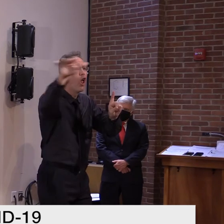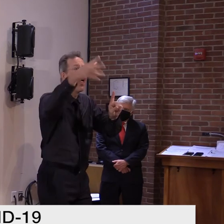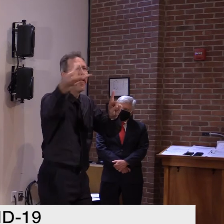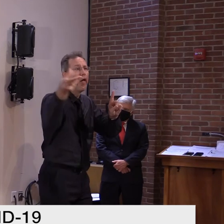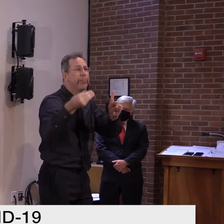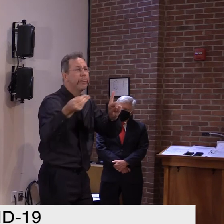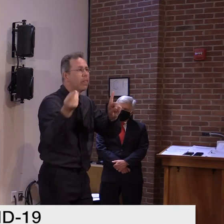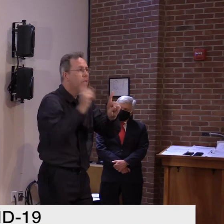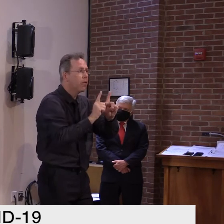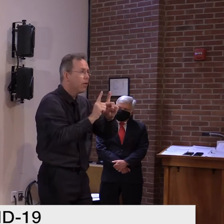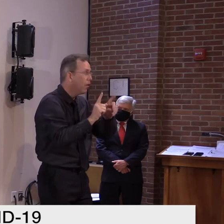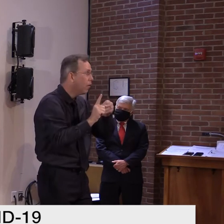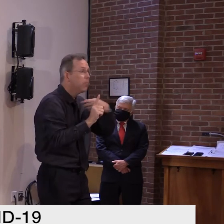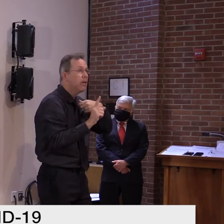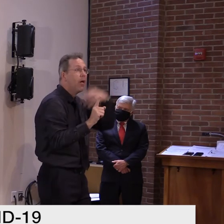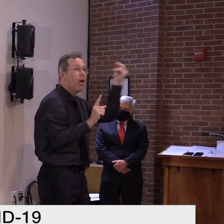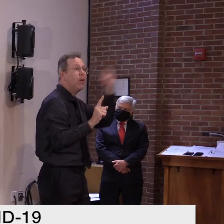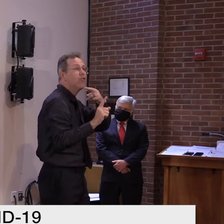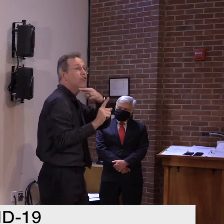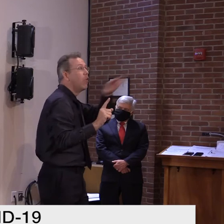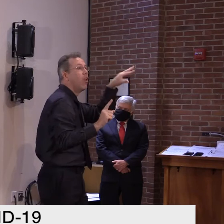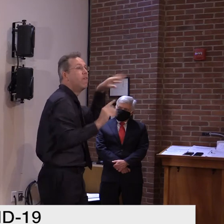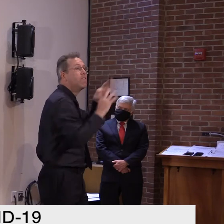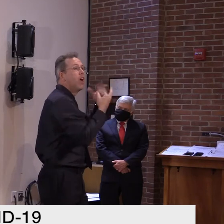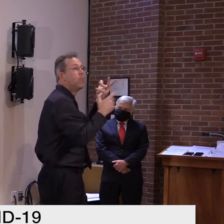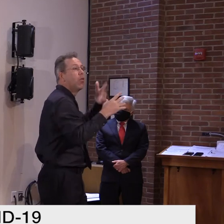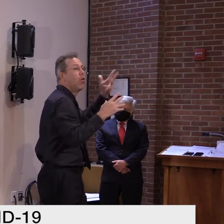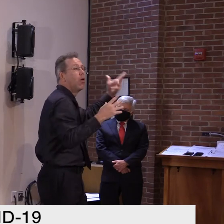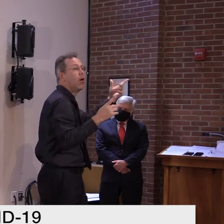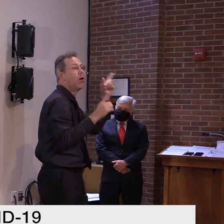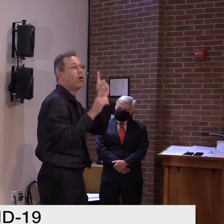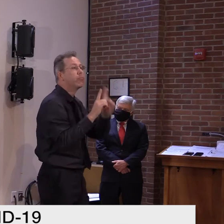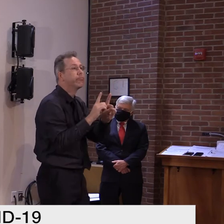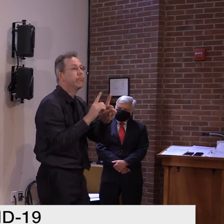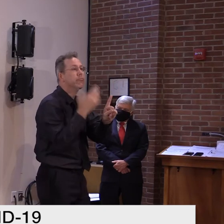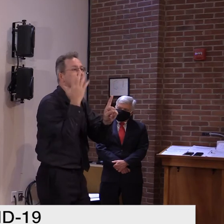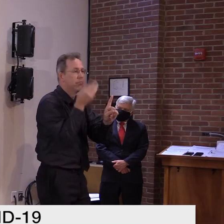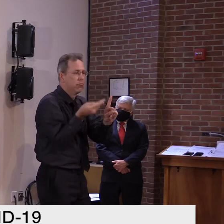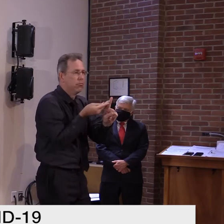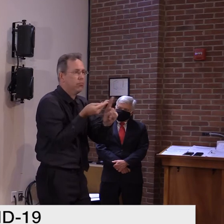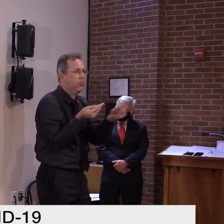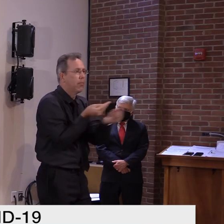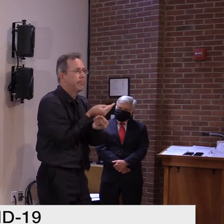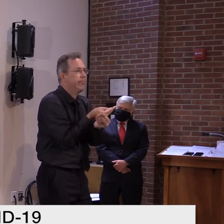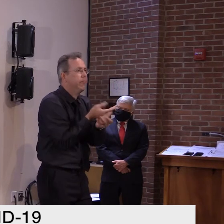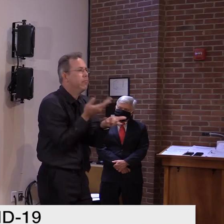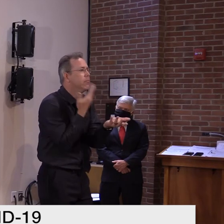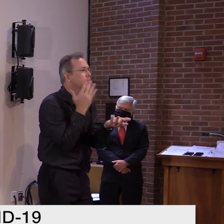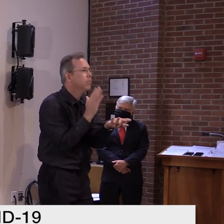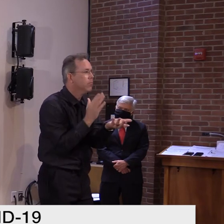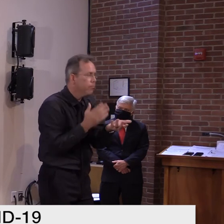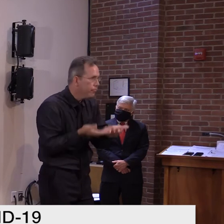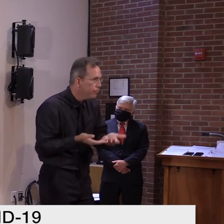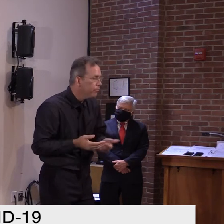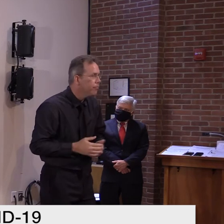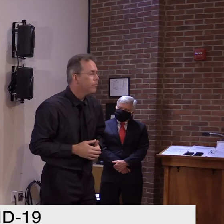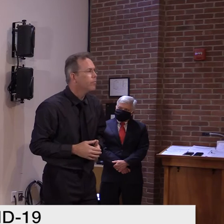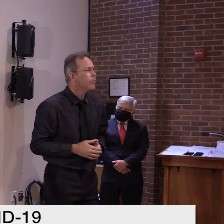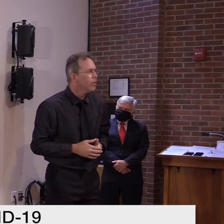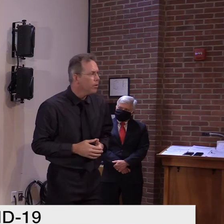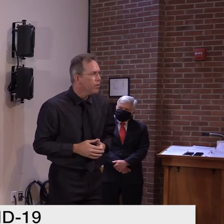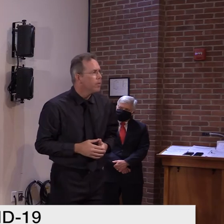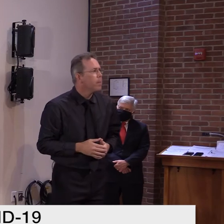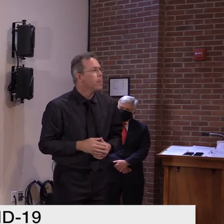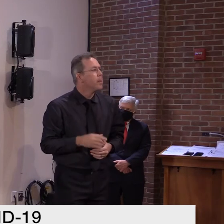has done, uh, than you do your neighbor. Does that make sense? Right, but the, it does, but the people at the next table, I don't know what they've done.